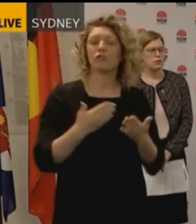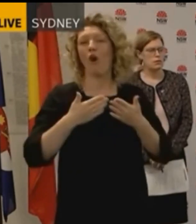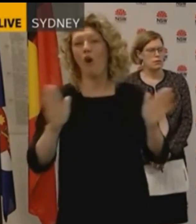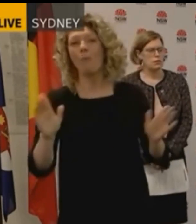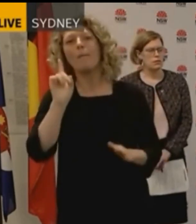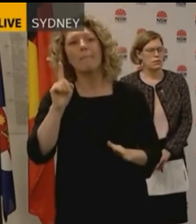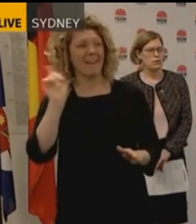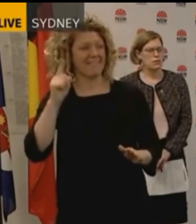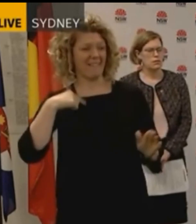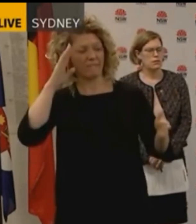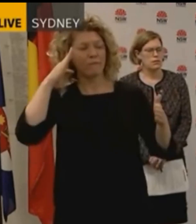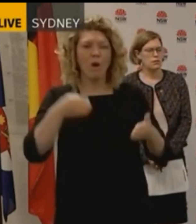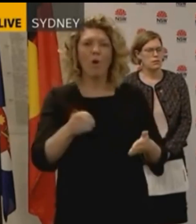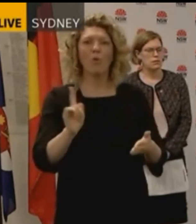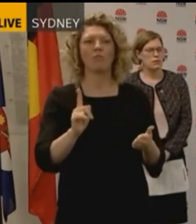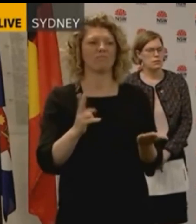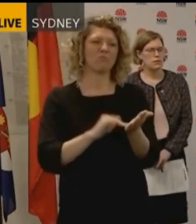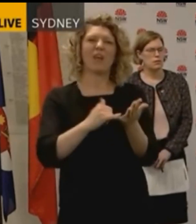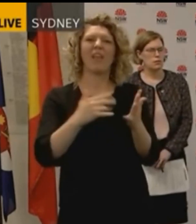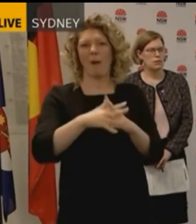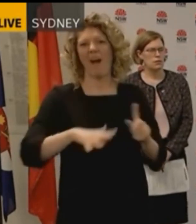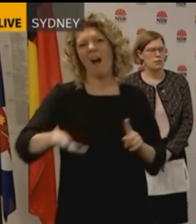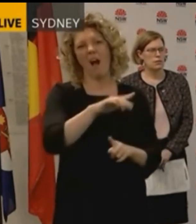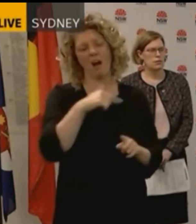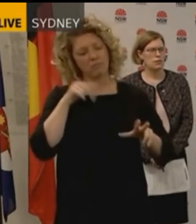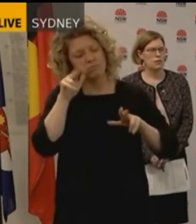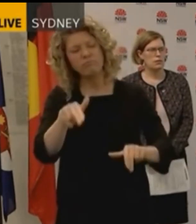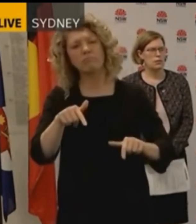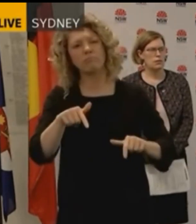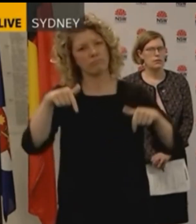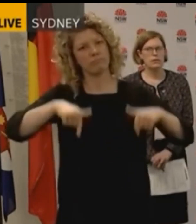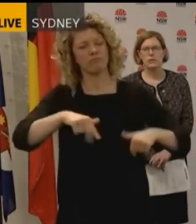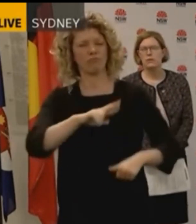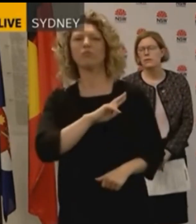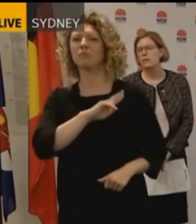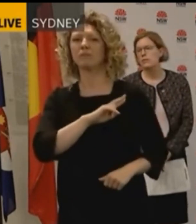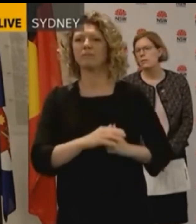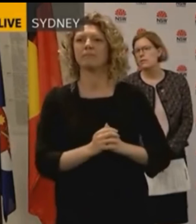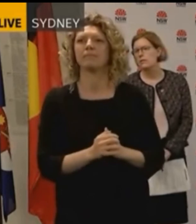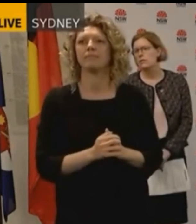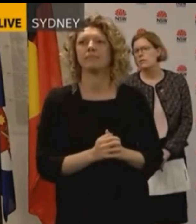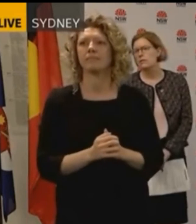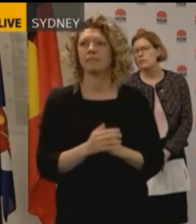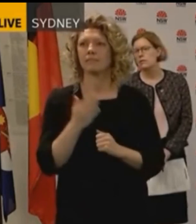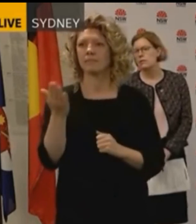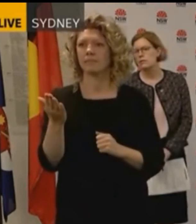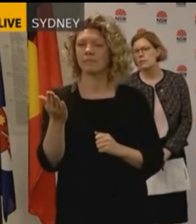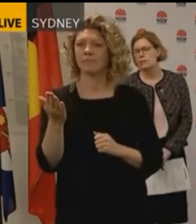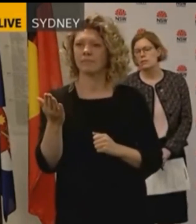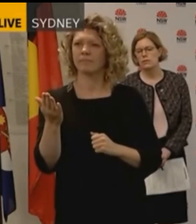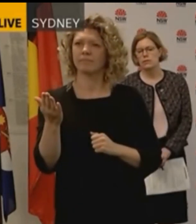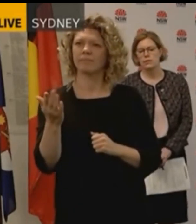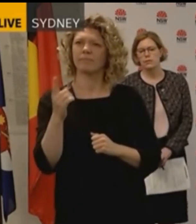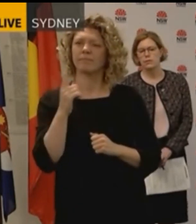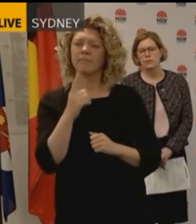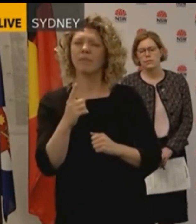but my focus remains, uh, on the people of the state, and that's where my focus remains. In 2018, went eight times to the Wagga Wagga